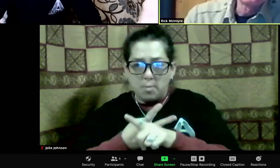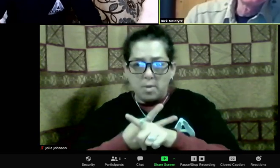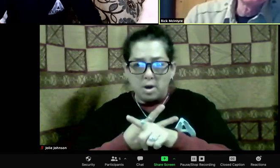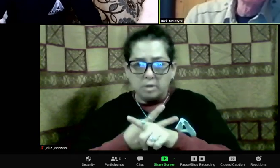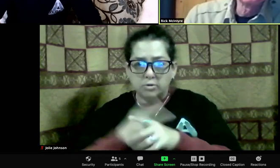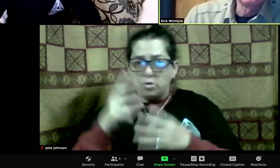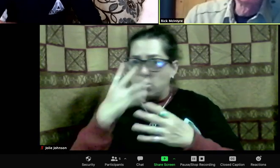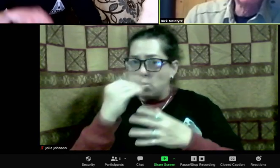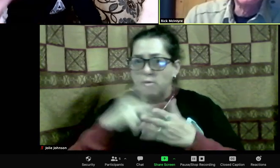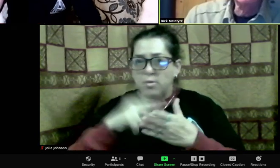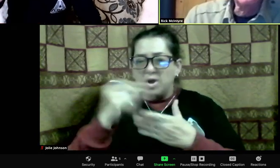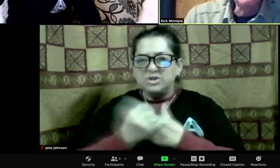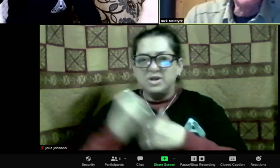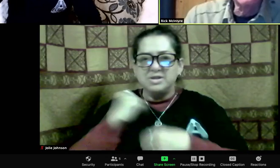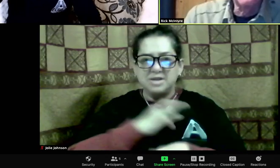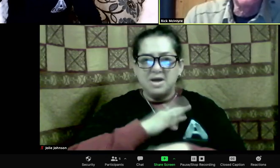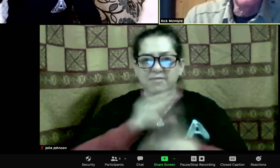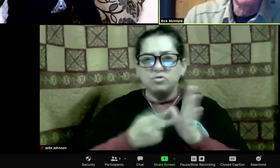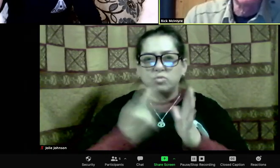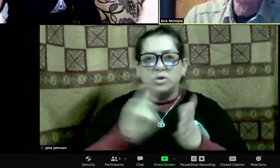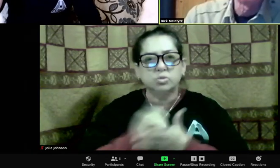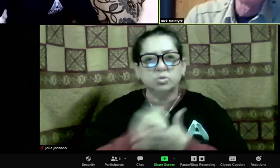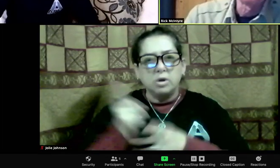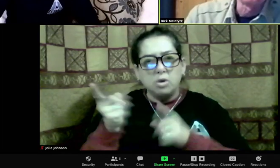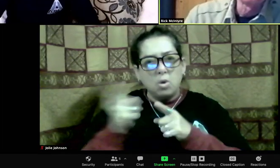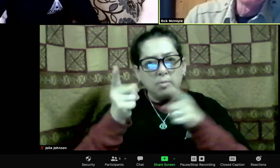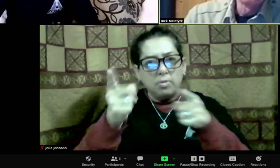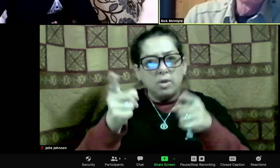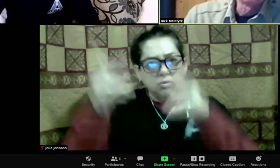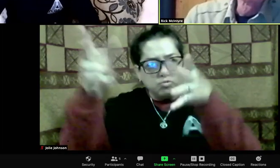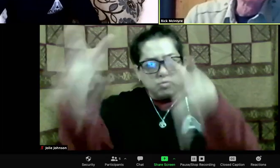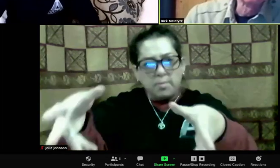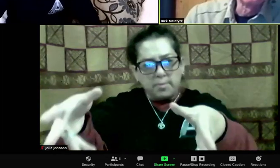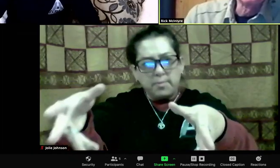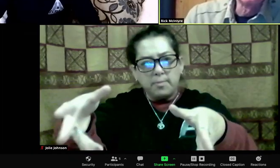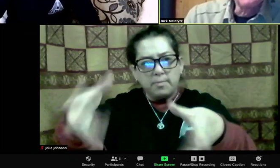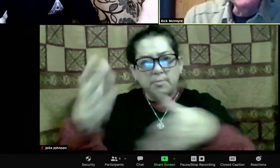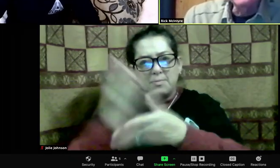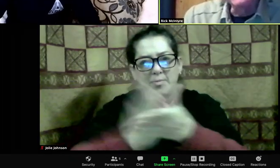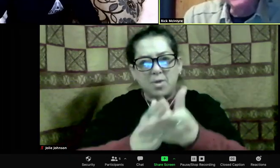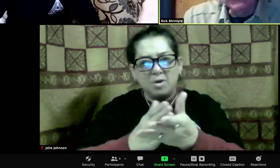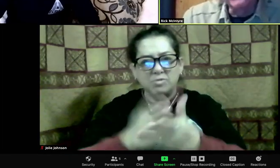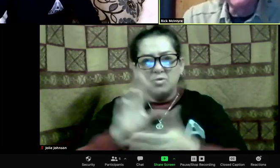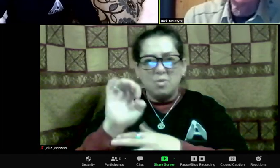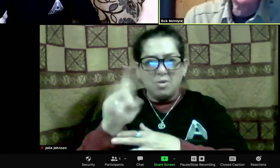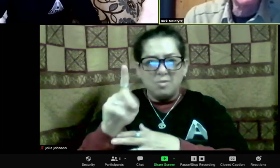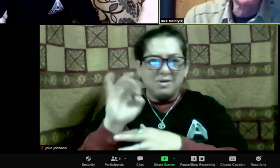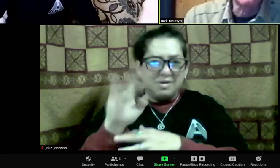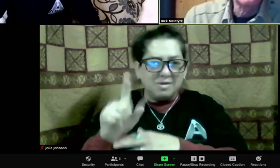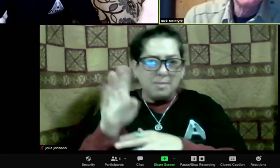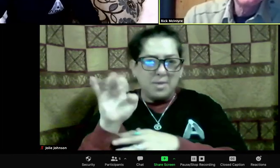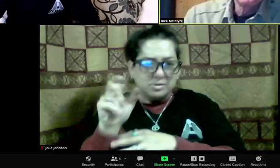since the beginning, when you get up there, you can show the people with you the bison